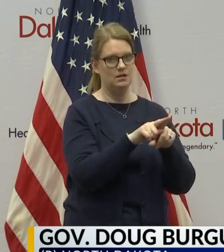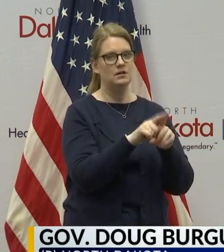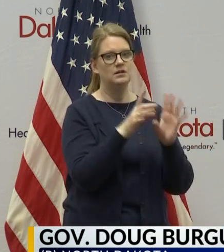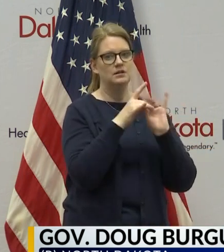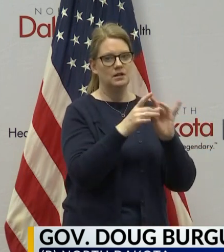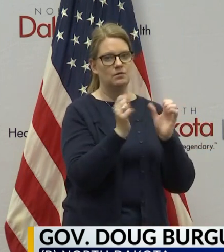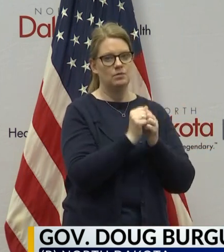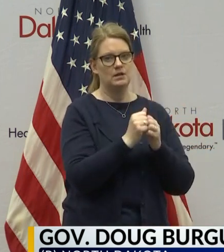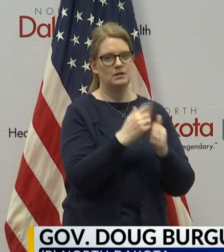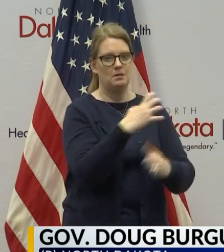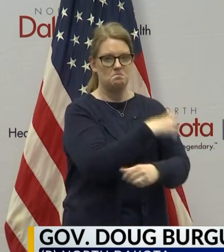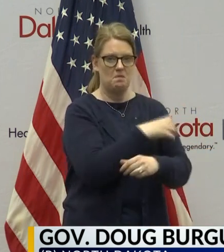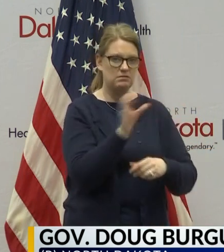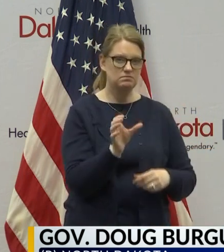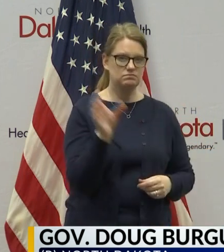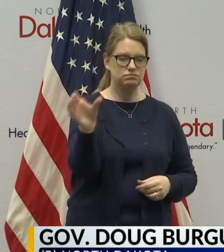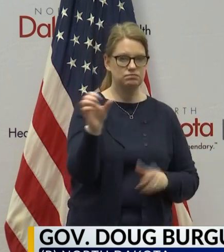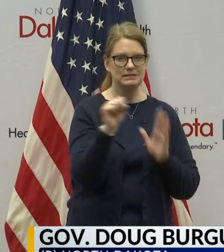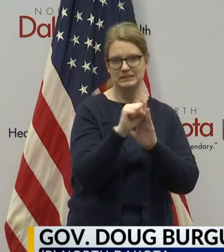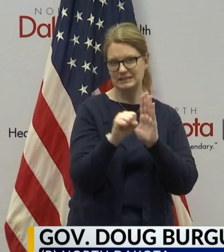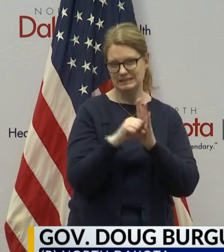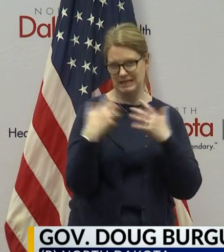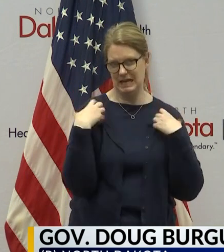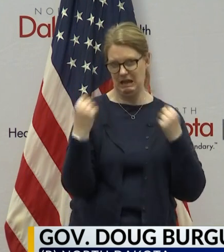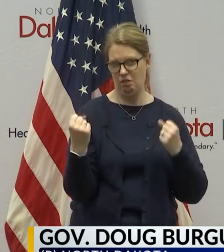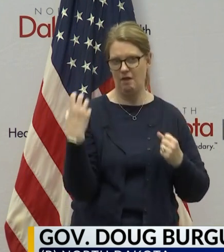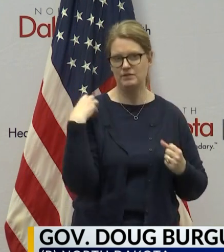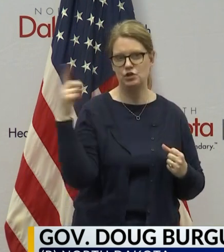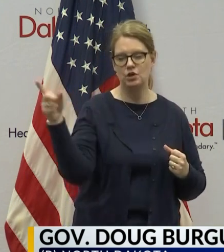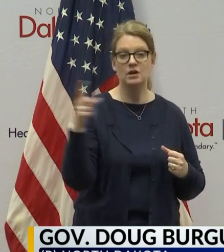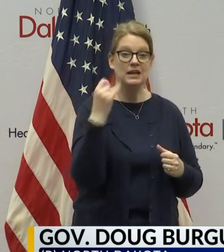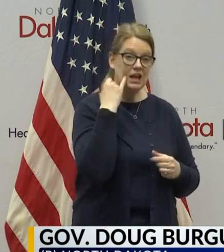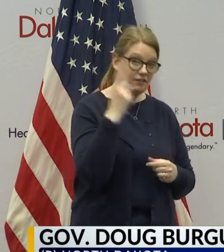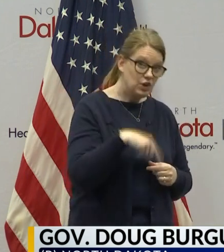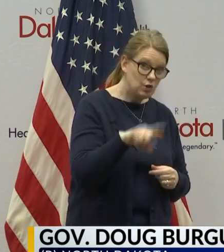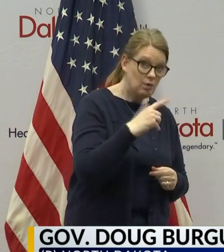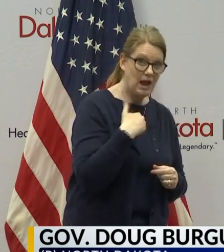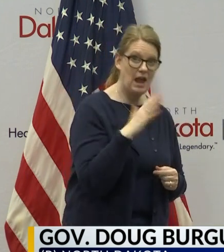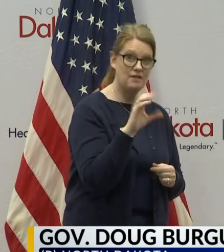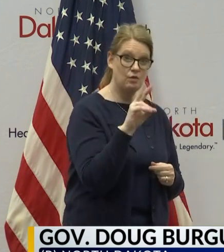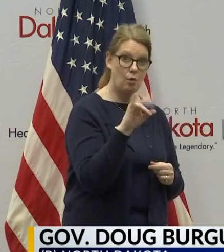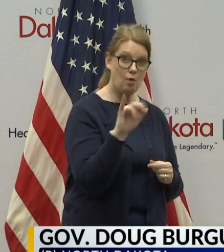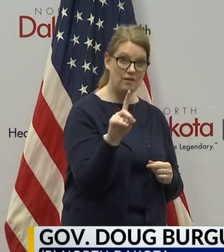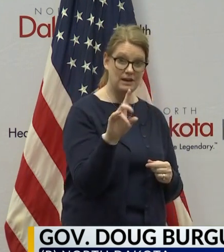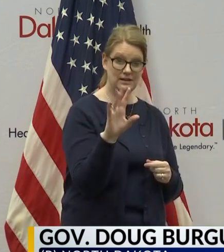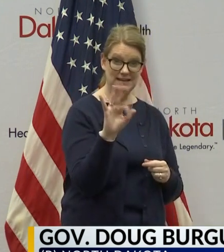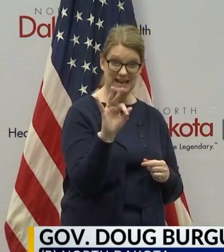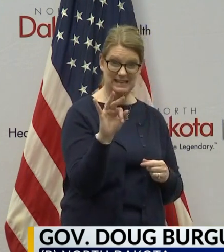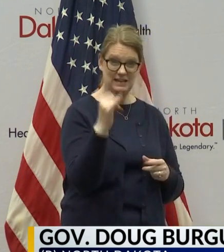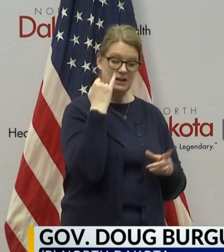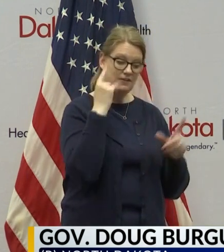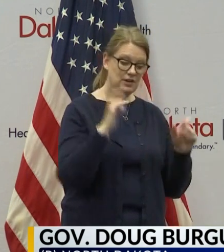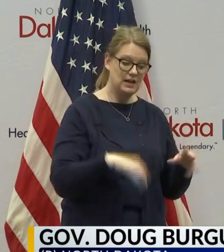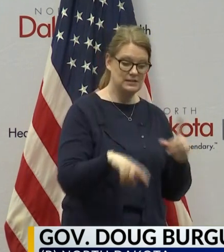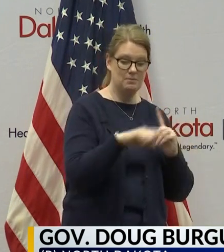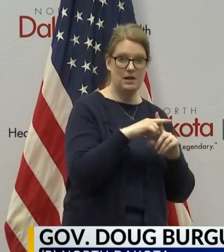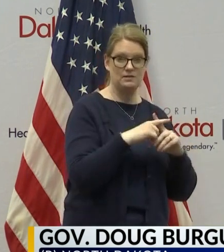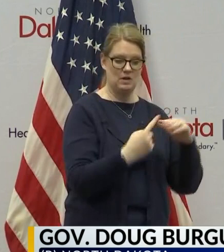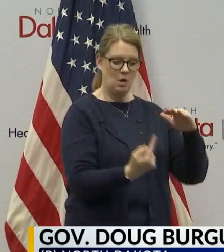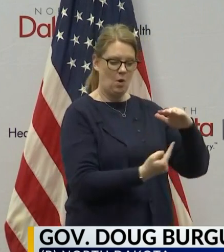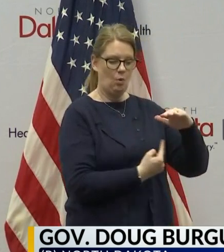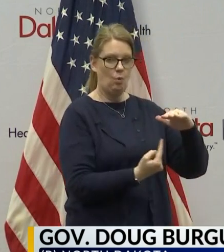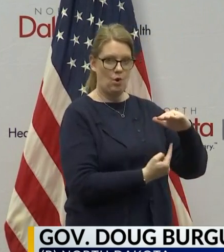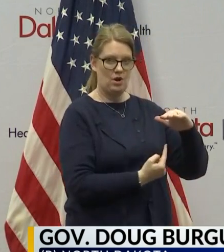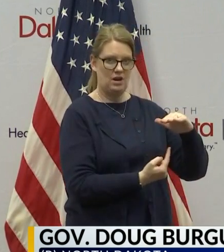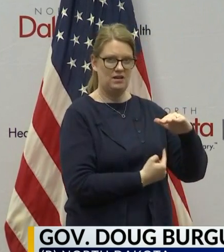the powers invested in our state health officer. But if you've got COVID-19, you need to quarantine. If you've tested positive, quarantine for